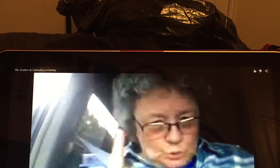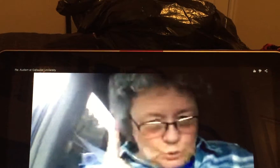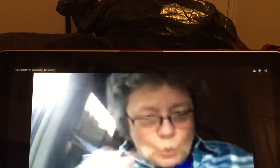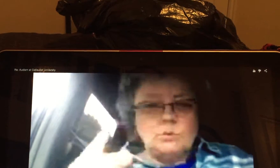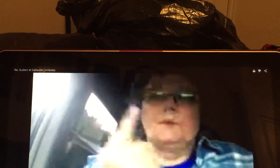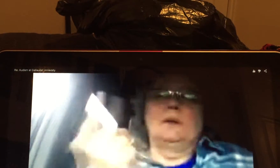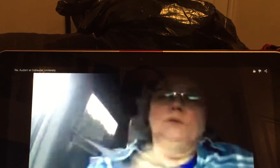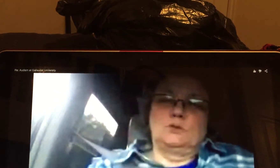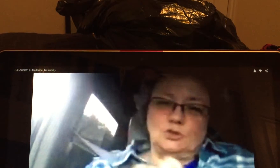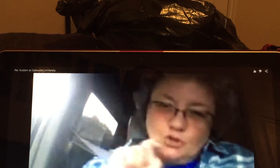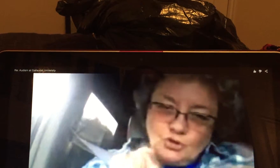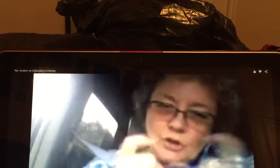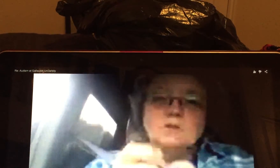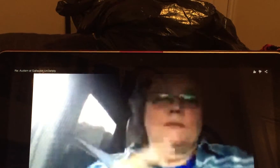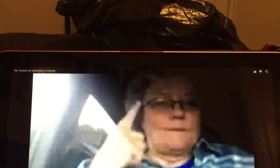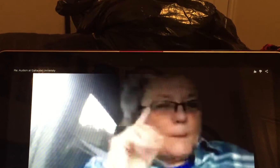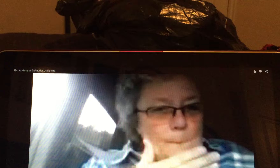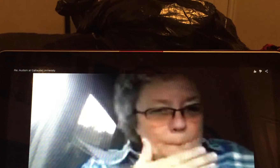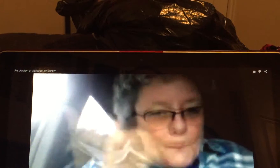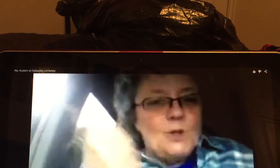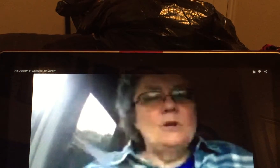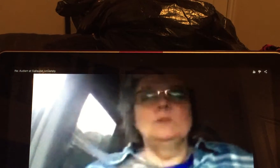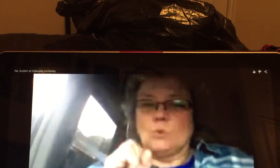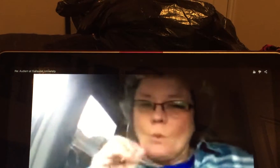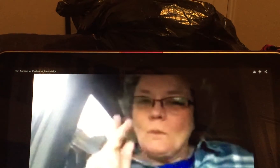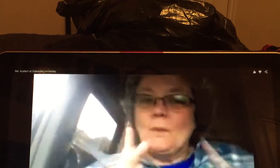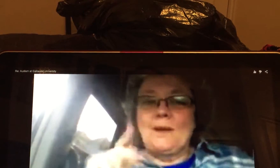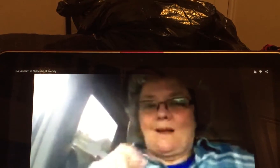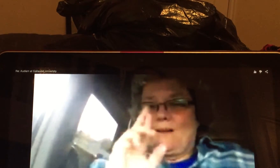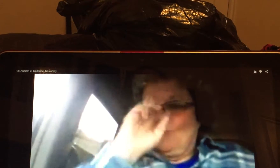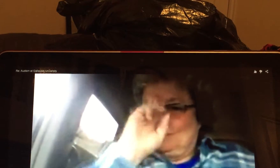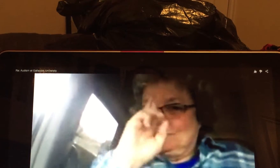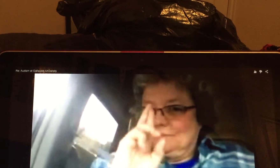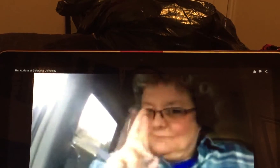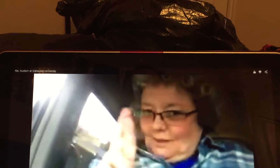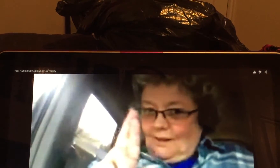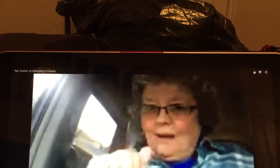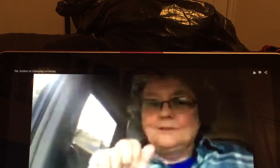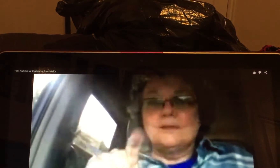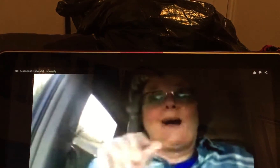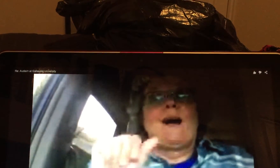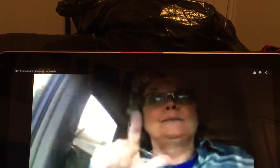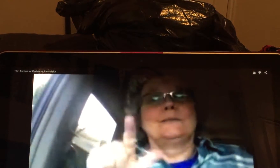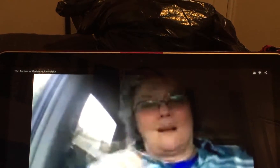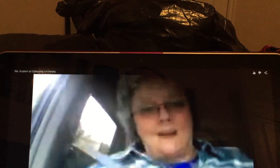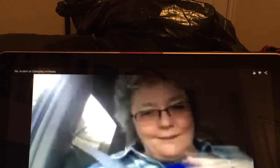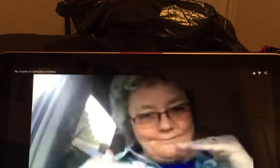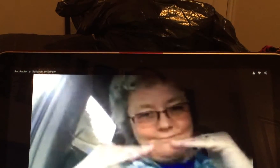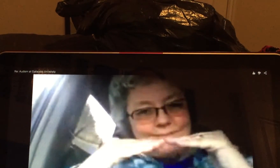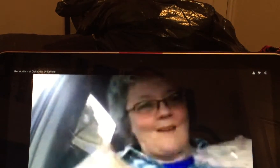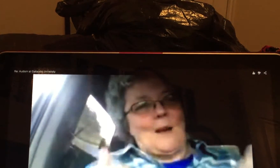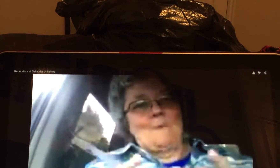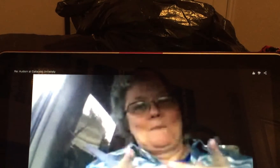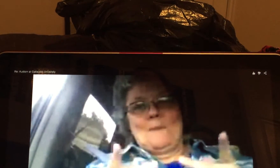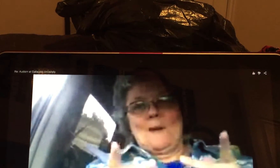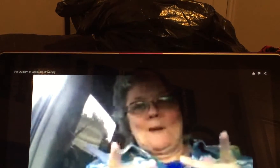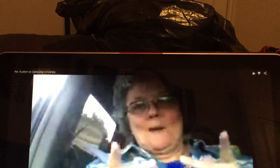do something change something change something for the better and people will respect ASL we people